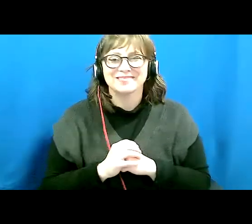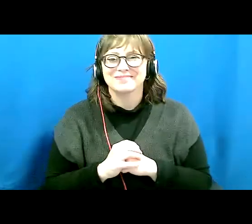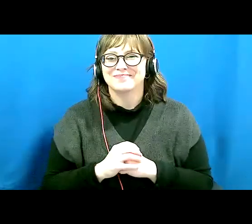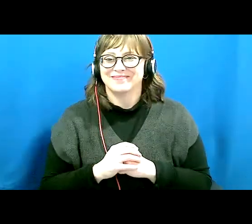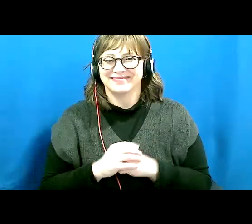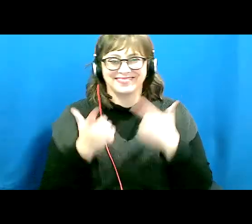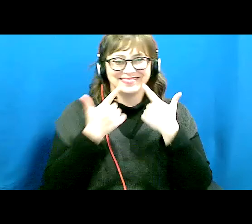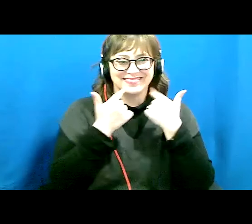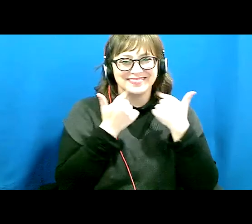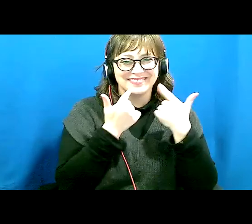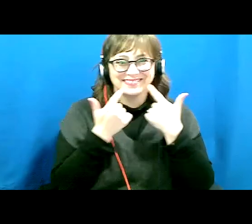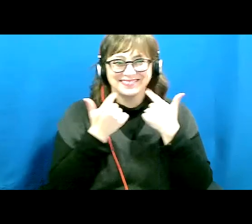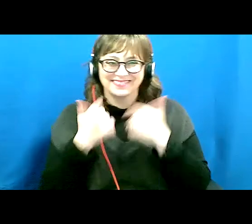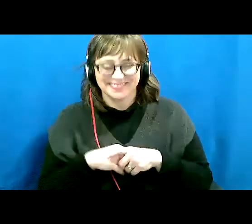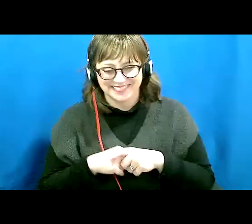after this session.